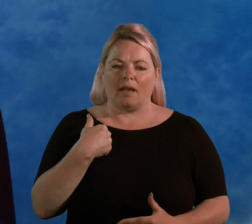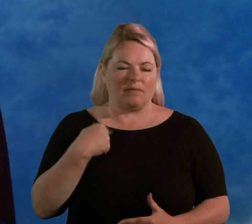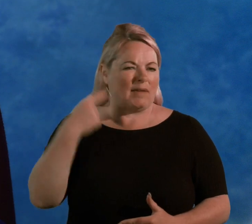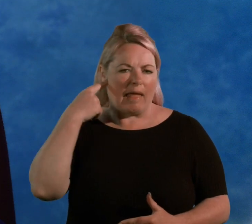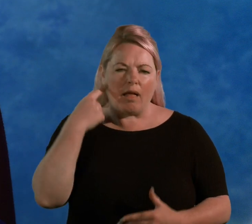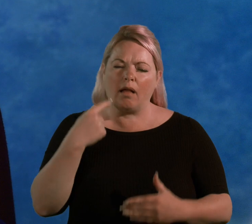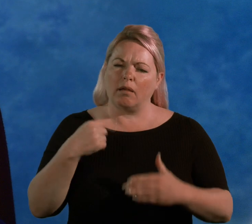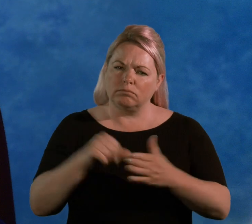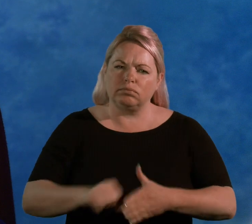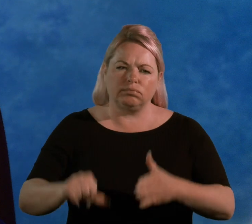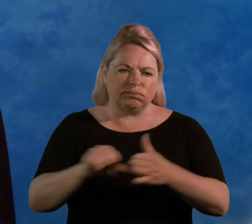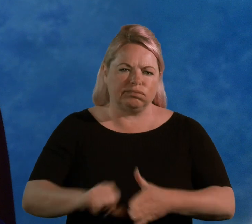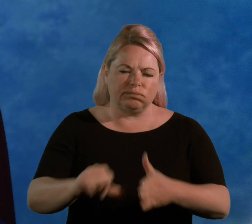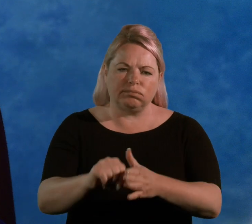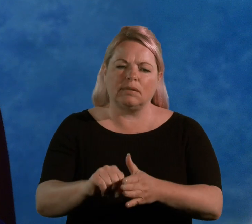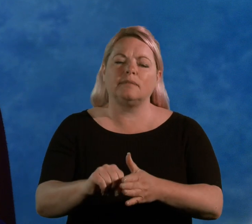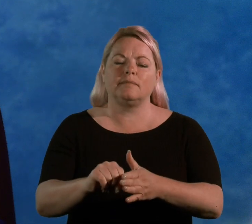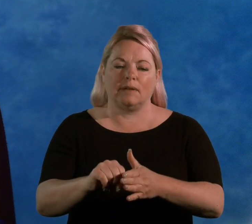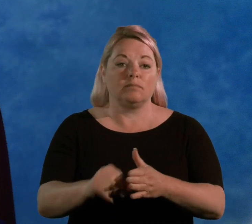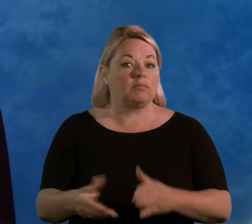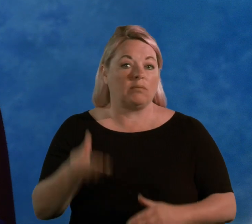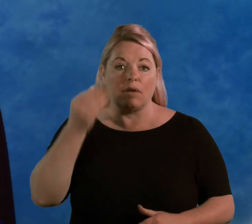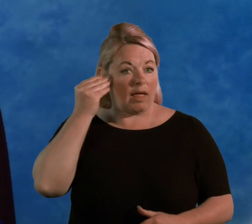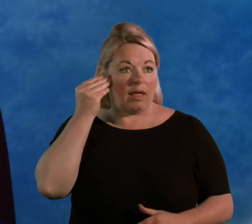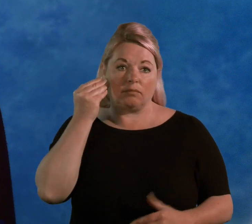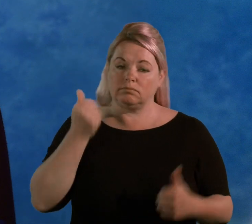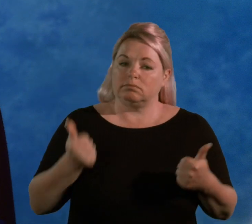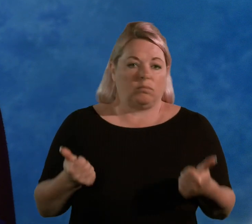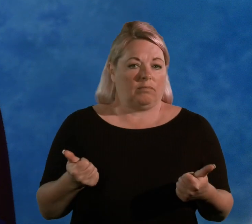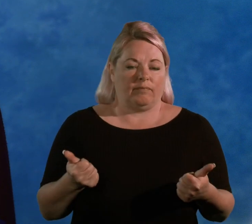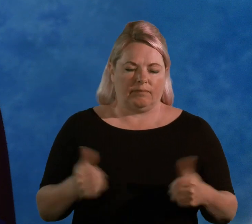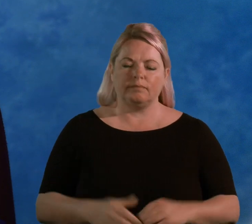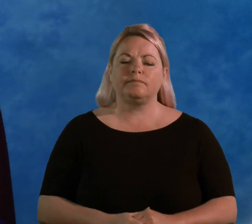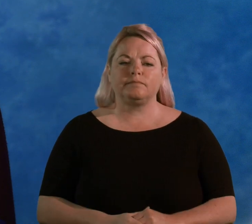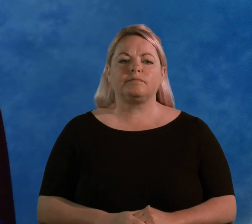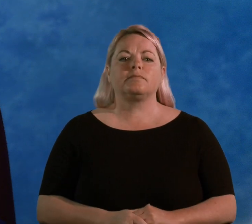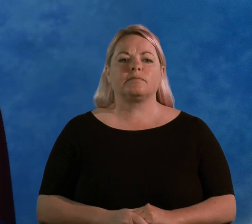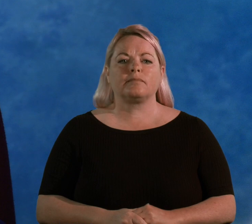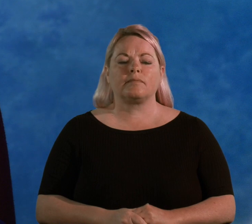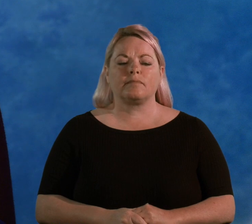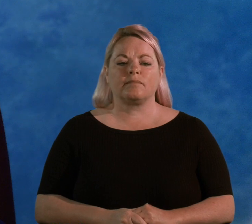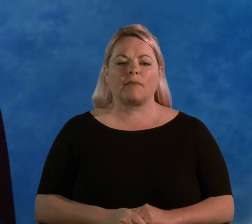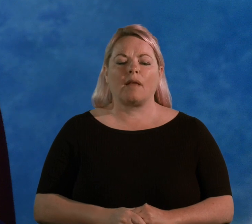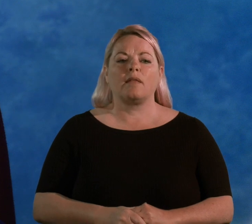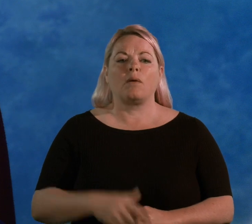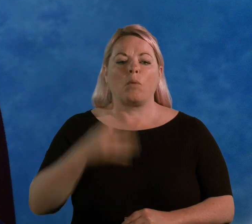trouble, but I could hear perfectly well until I got into my forties.